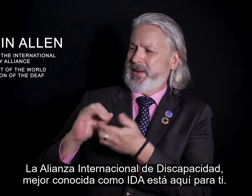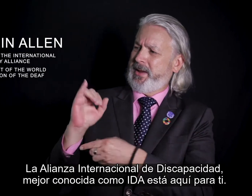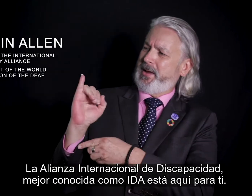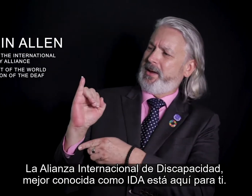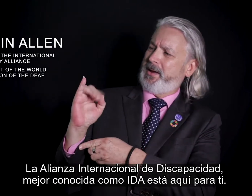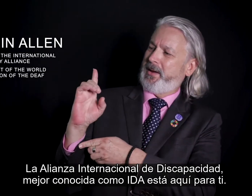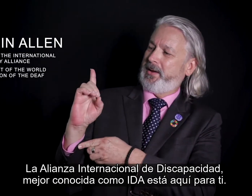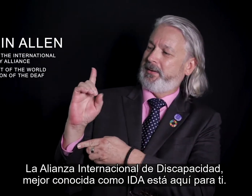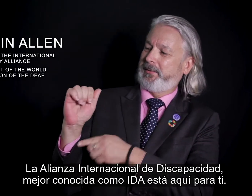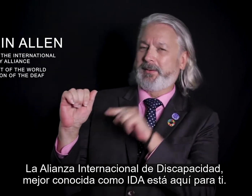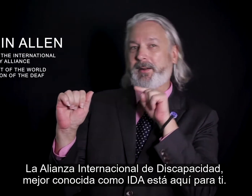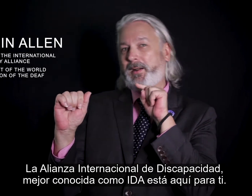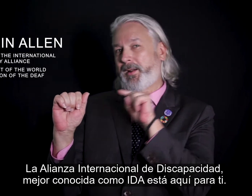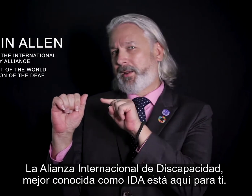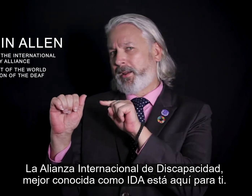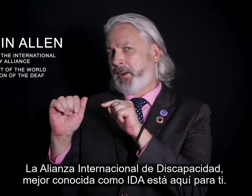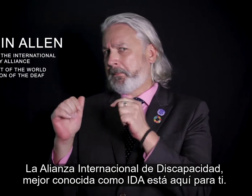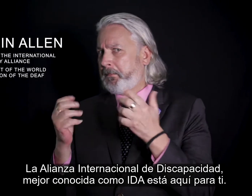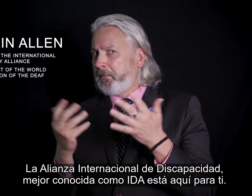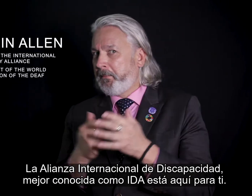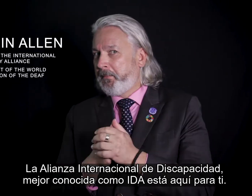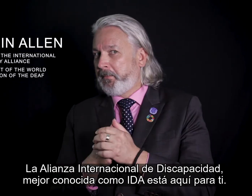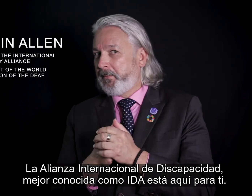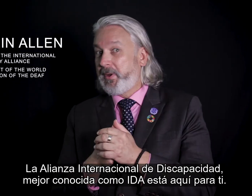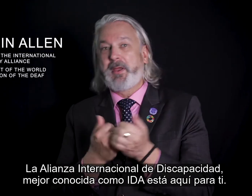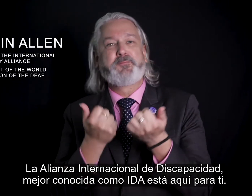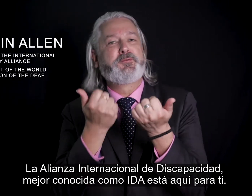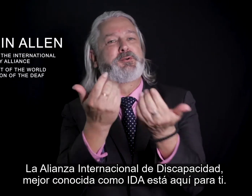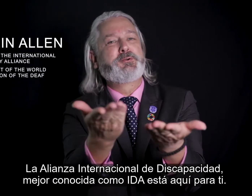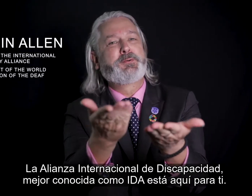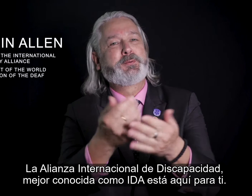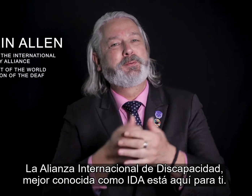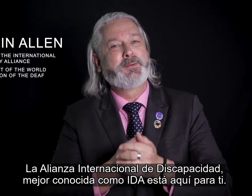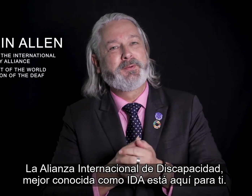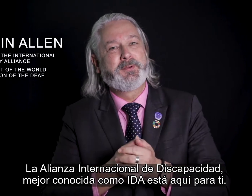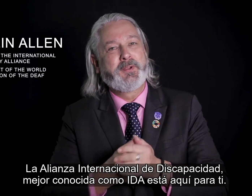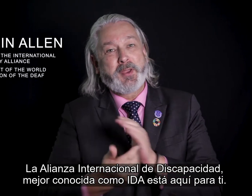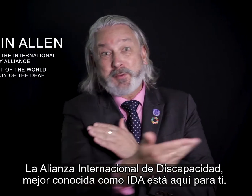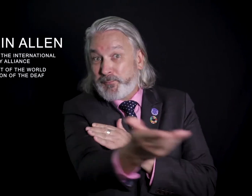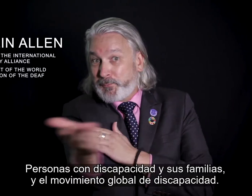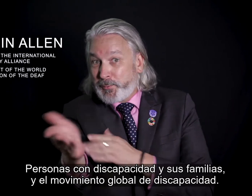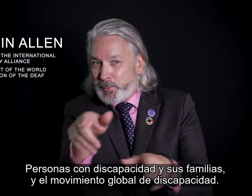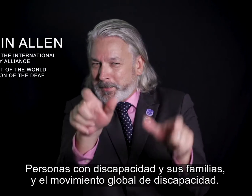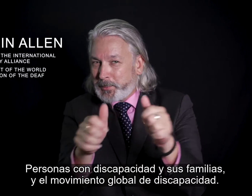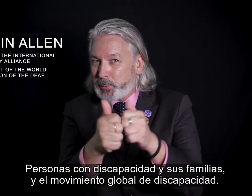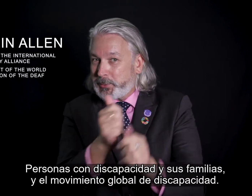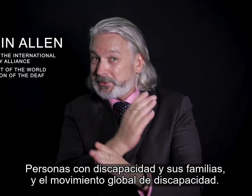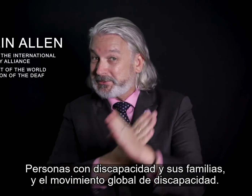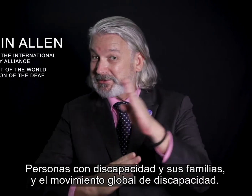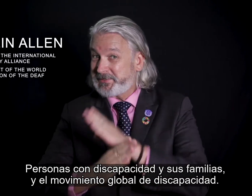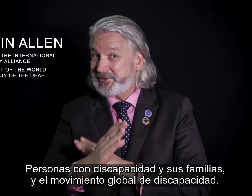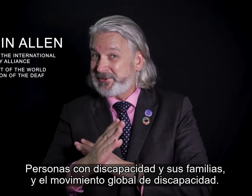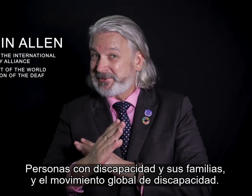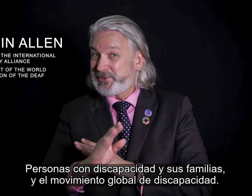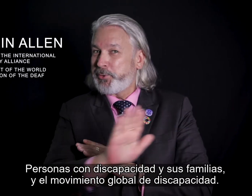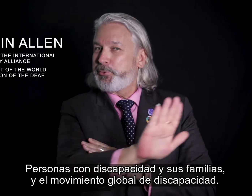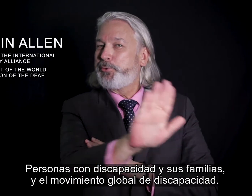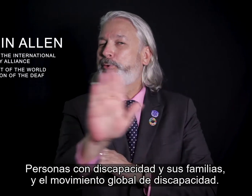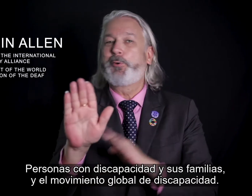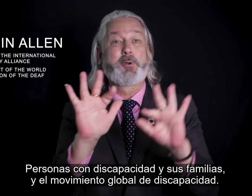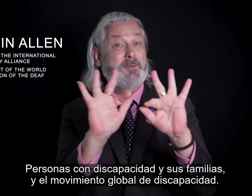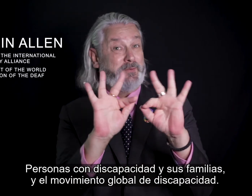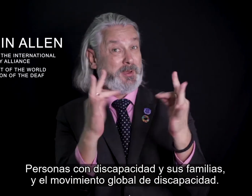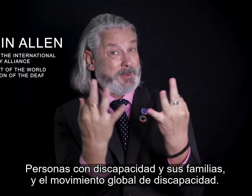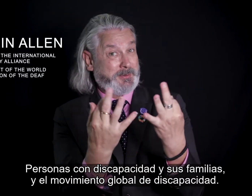The International Disability Alliance, also known as IDA, is here for you. Persons with disabilities,